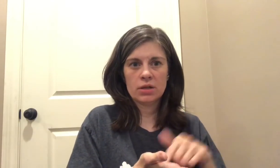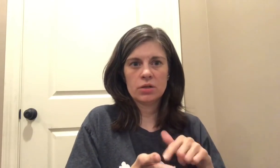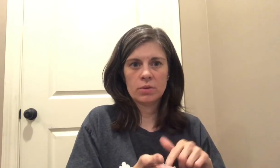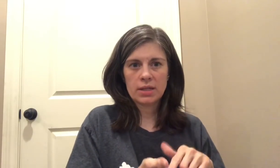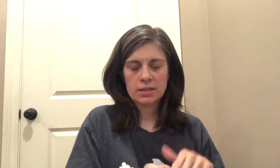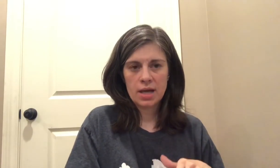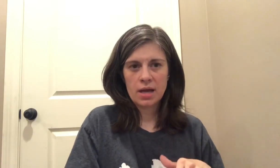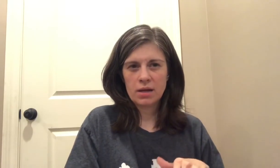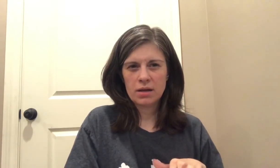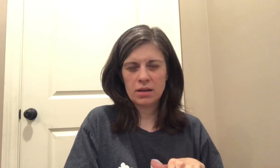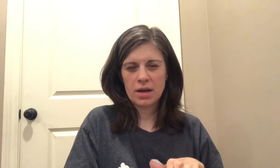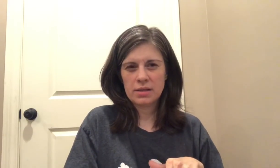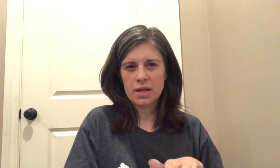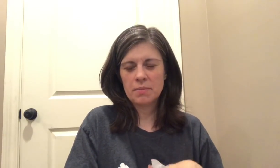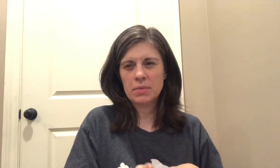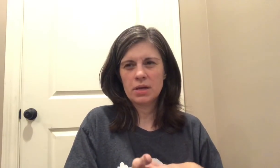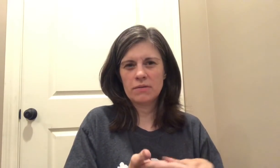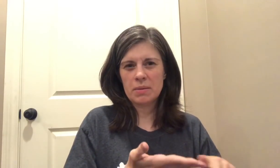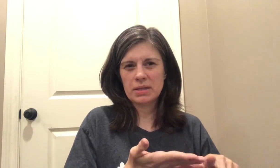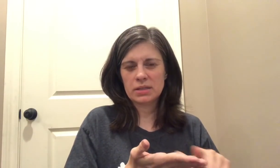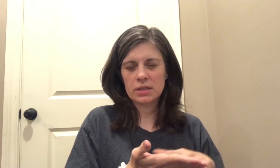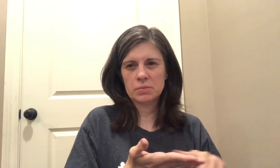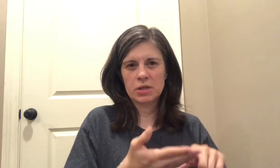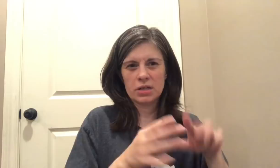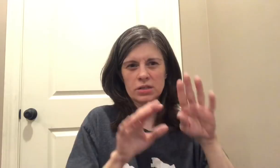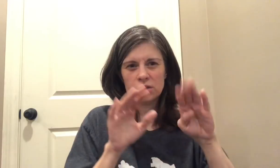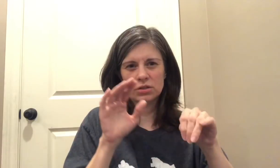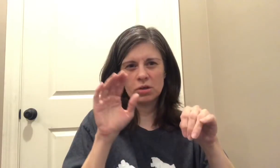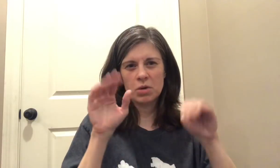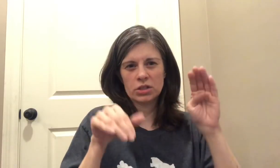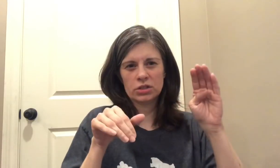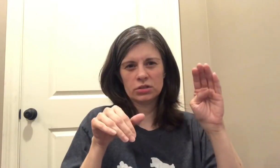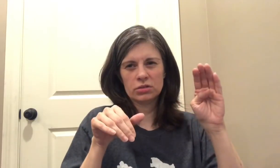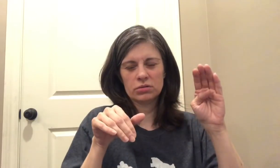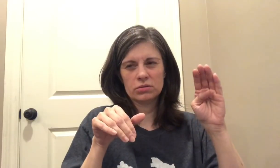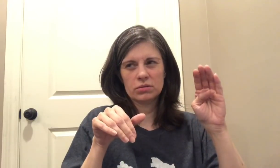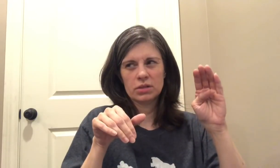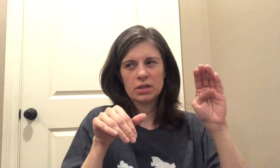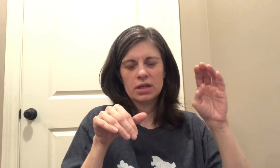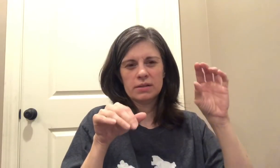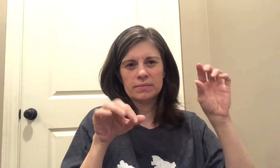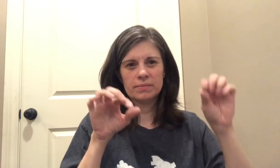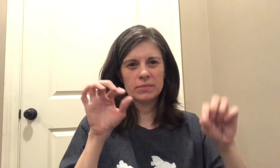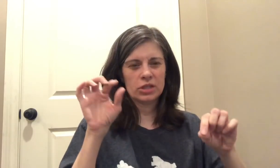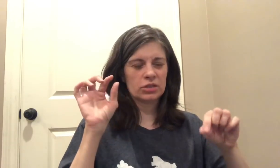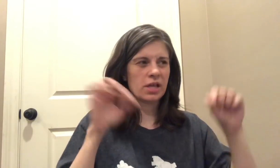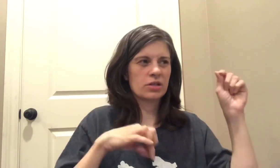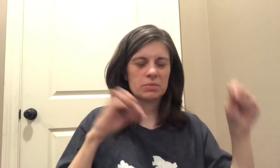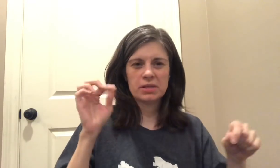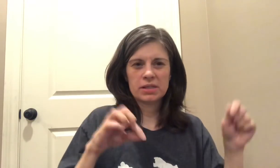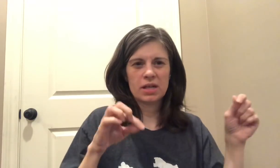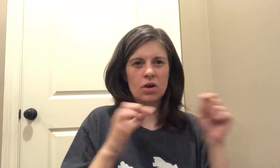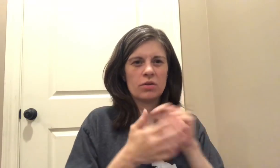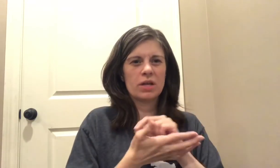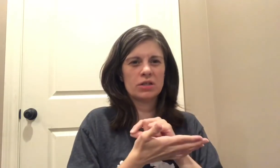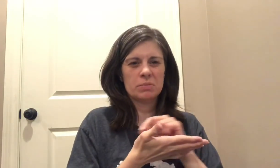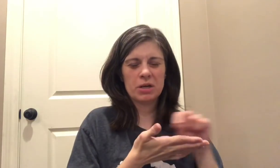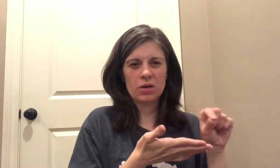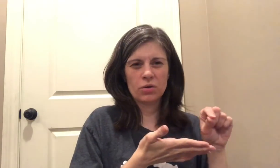tell you what they say a lot of the time if that makes sense because there's so much there's letters missing or they're spelled